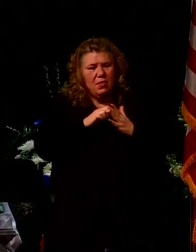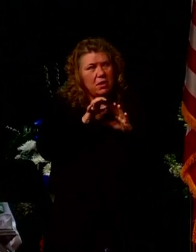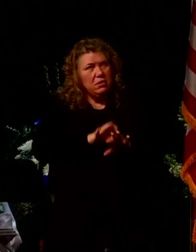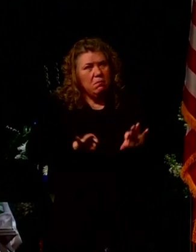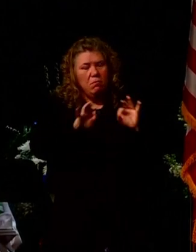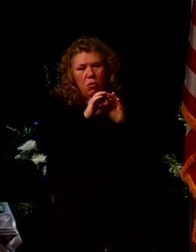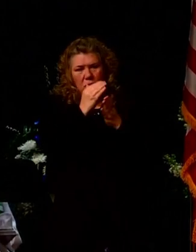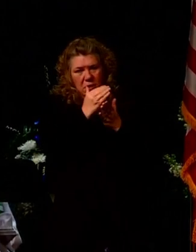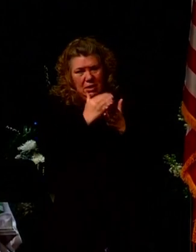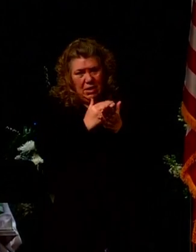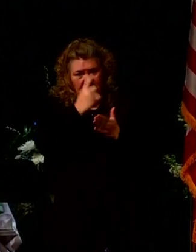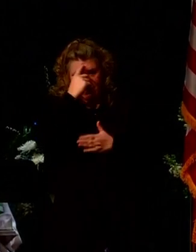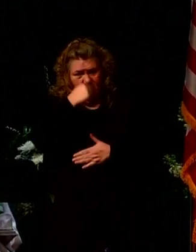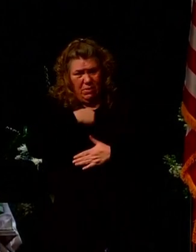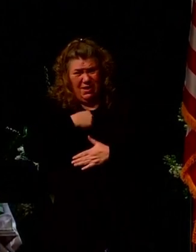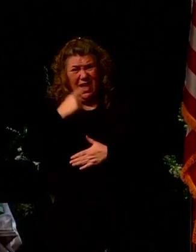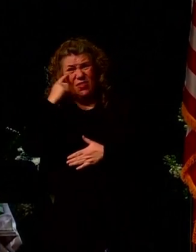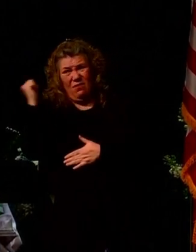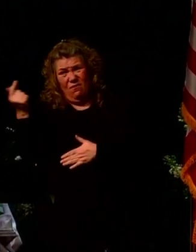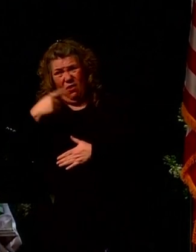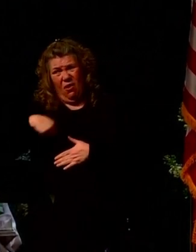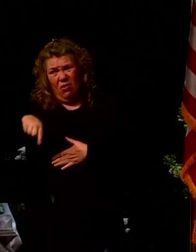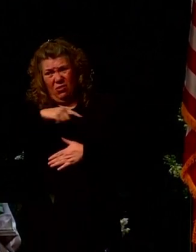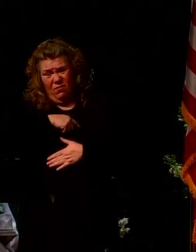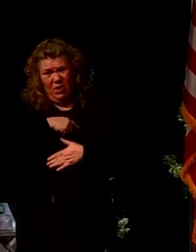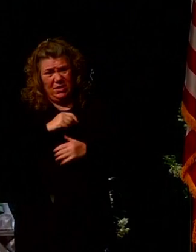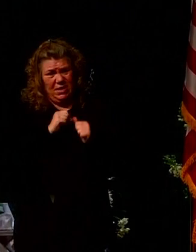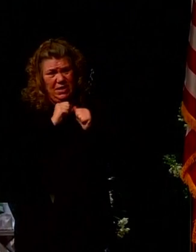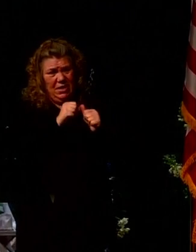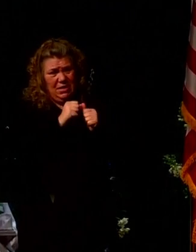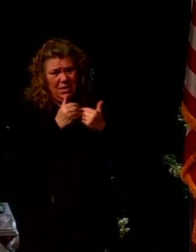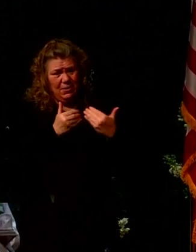lesson for me, and I think for all of us to carry forward.